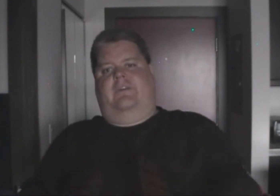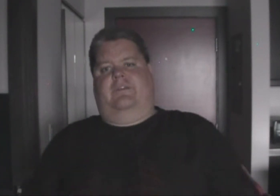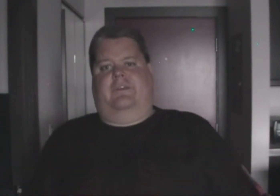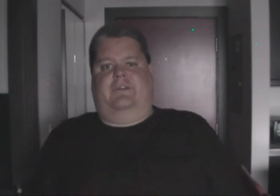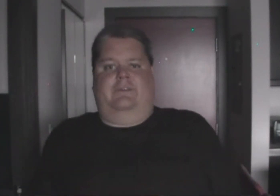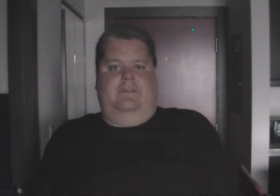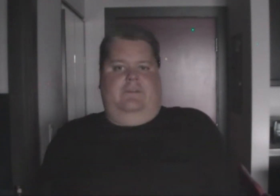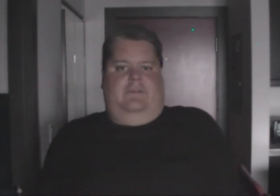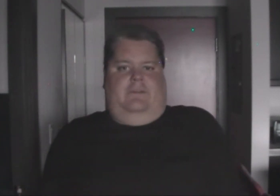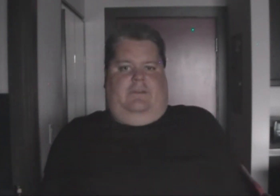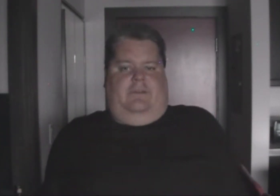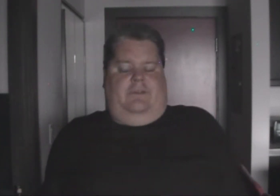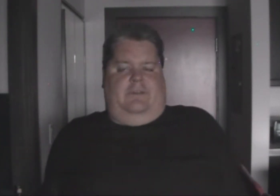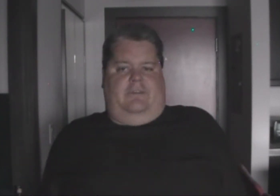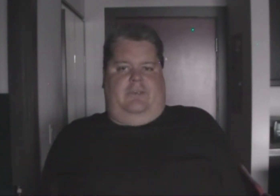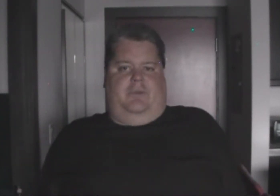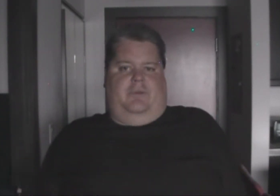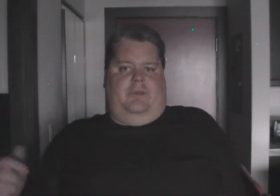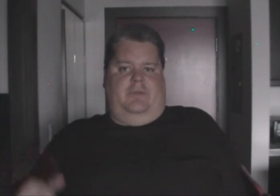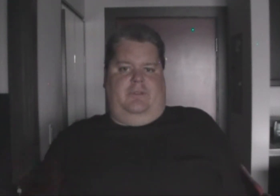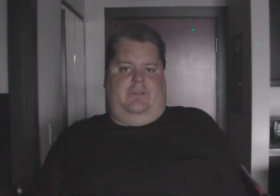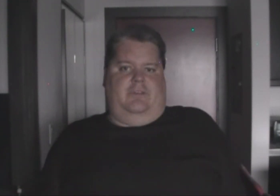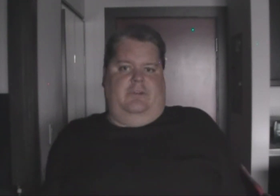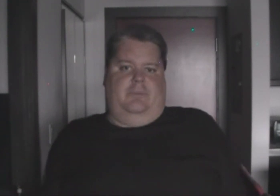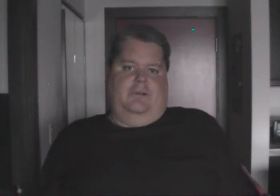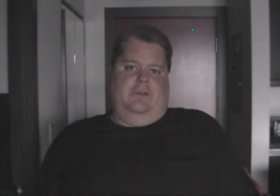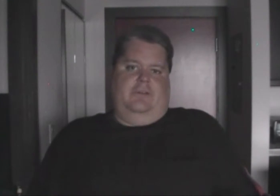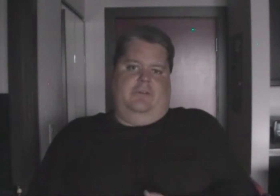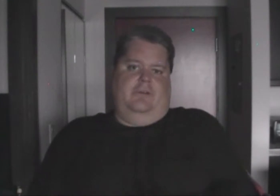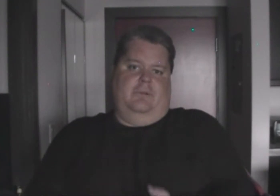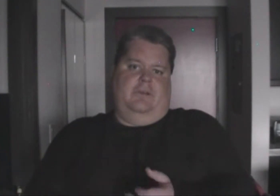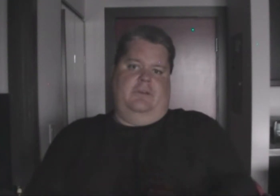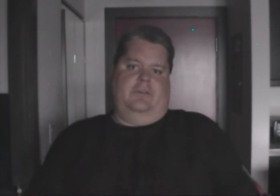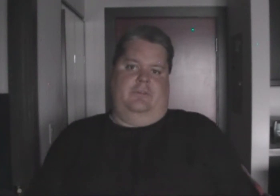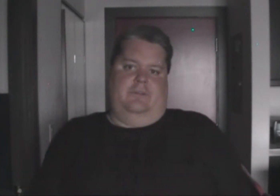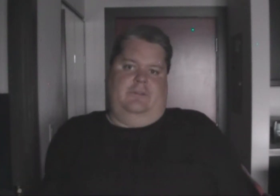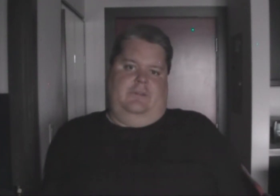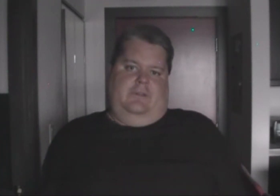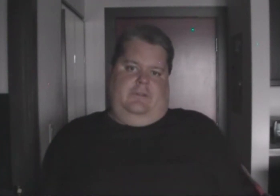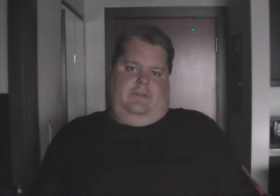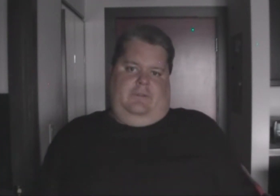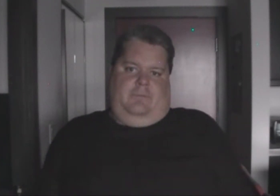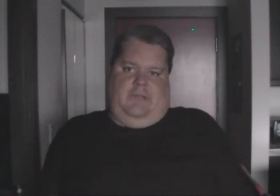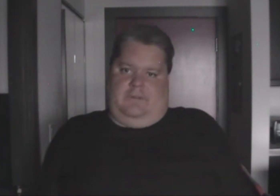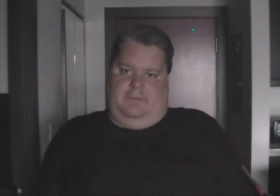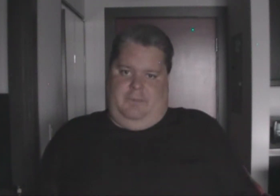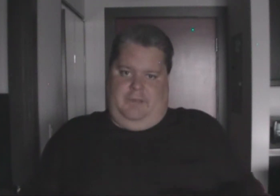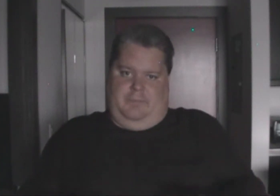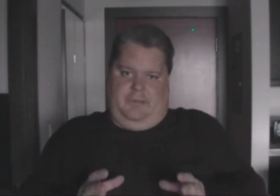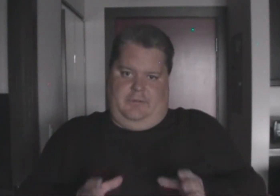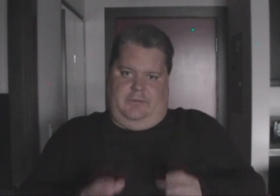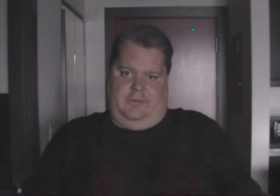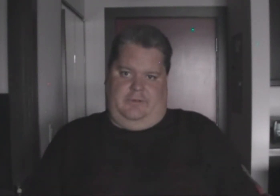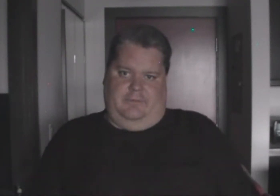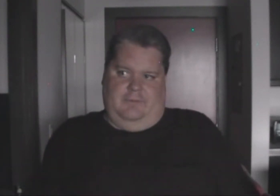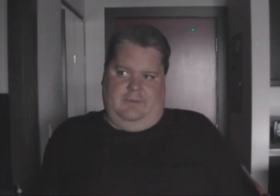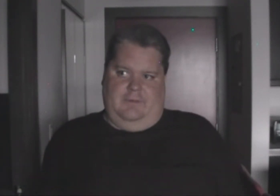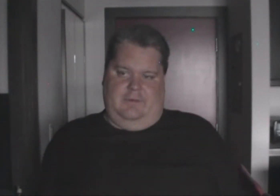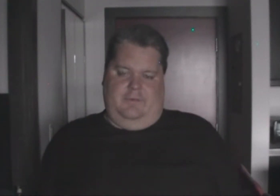and, ah, you know, you got the same old enemies, Koopas and Goombas, and back to beating Bowser, and, I mean,